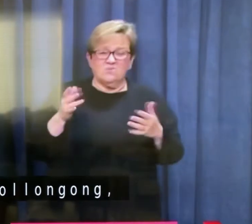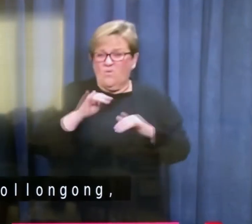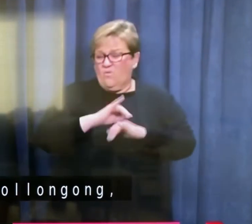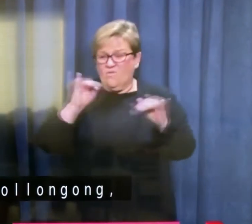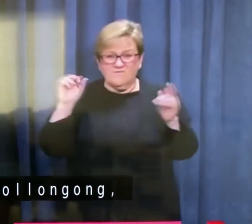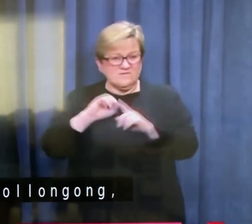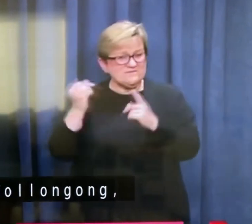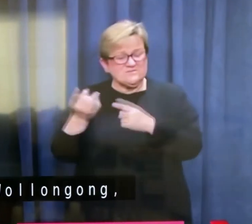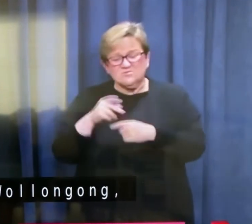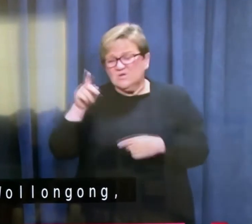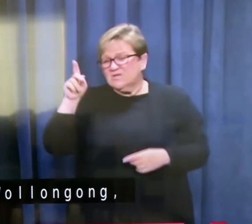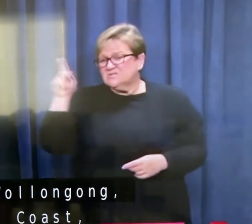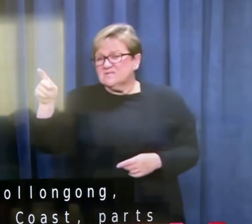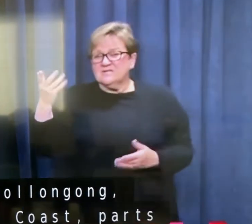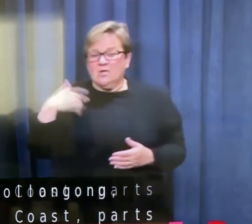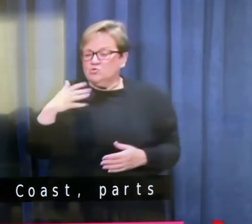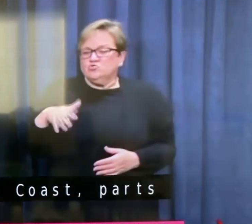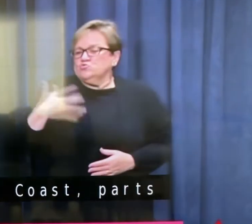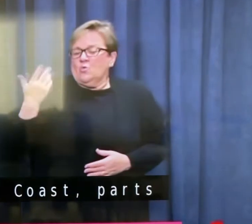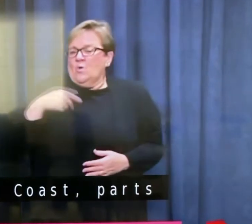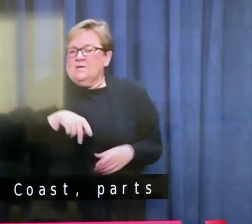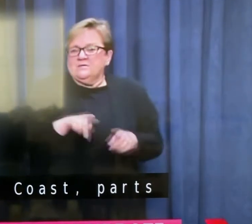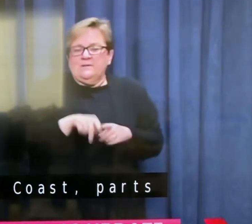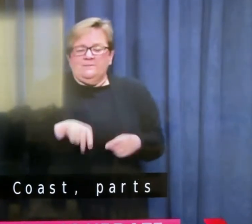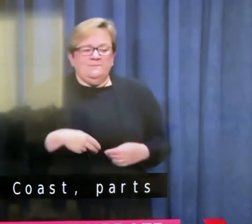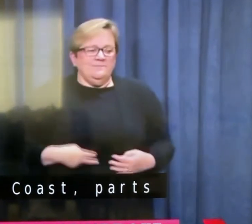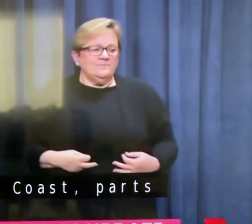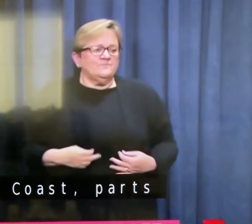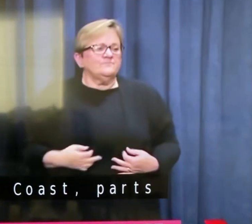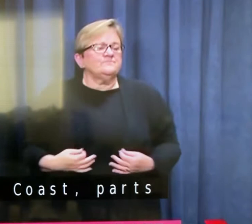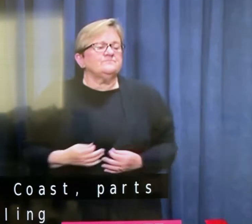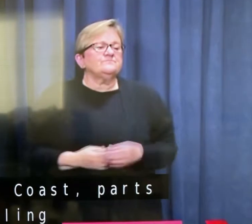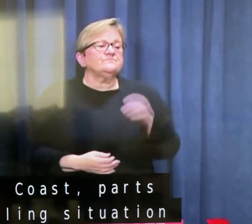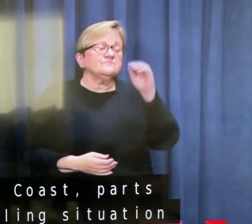an important situation. And I don't want us to end up there.